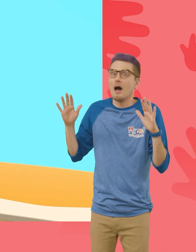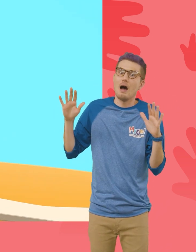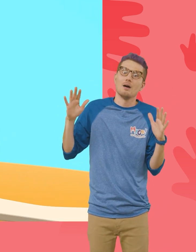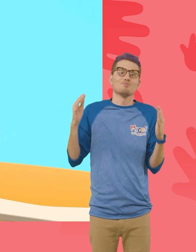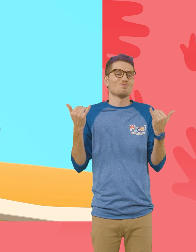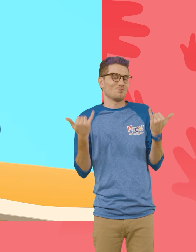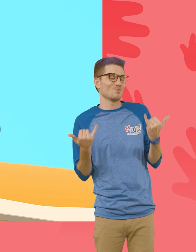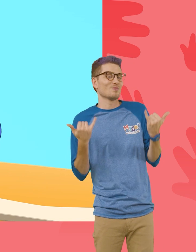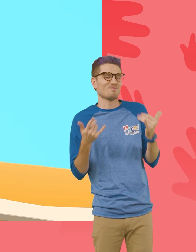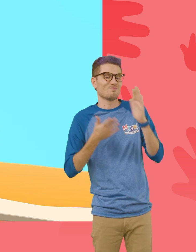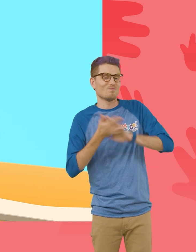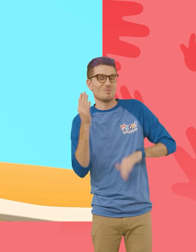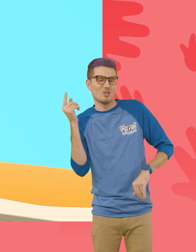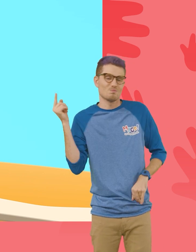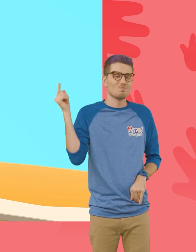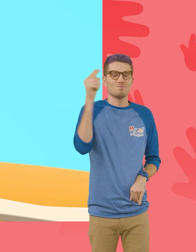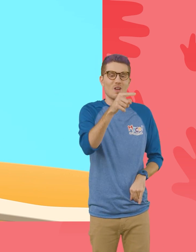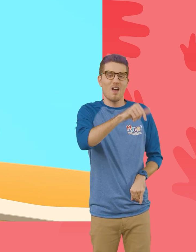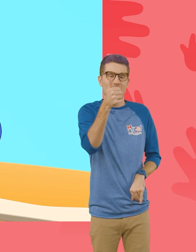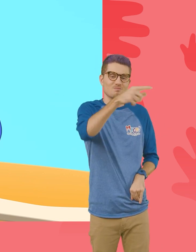Now, let's get back to the others!